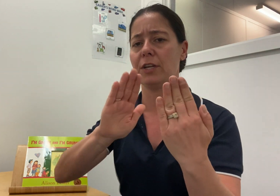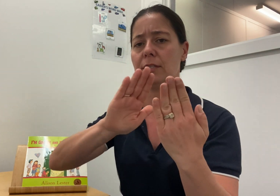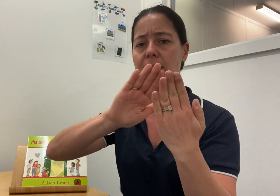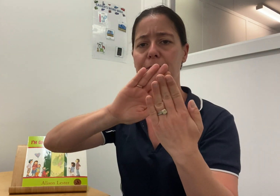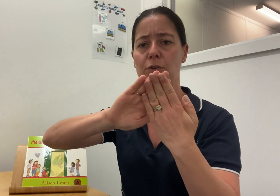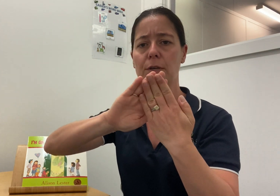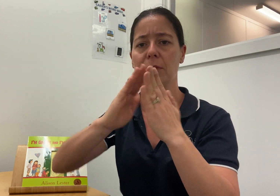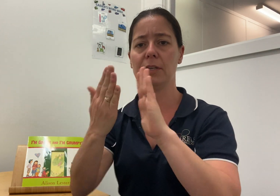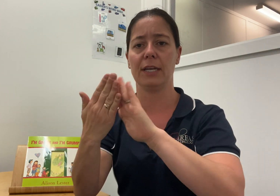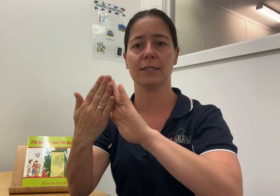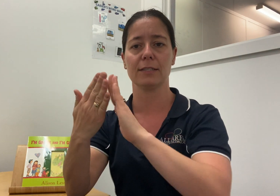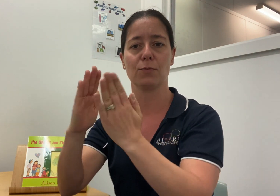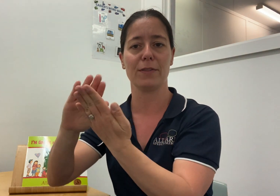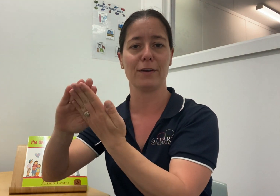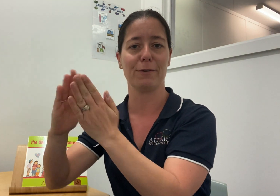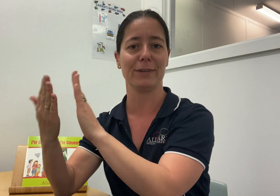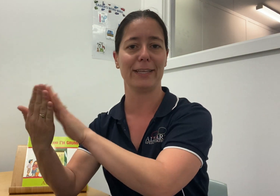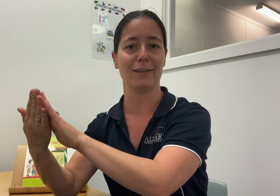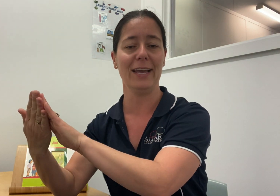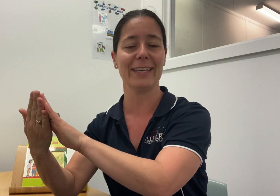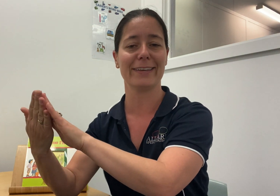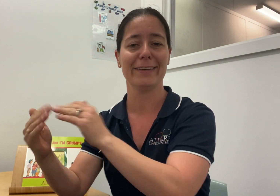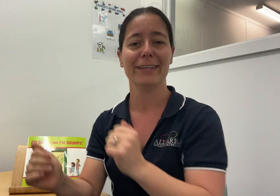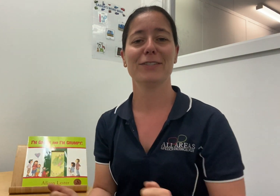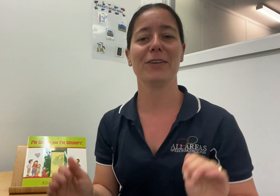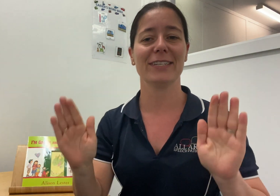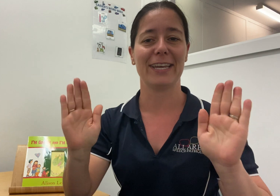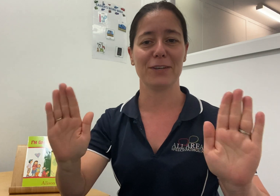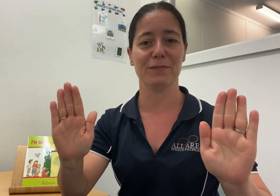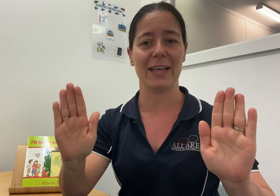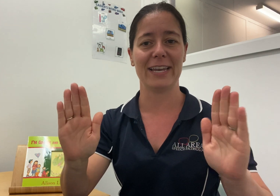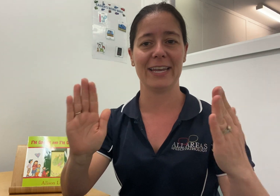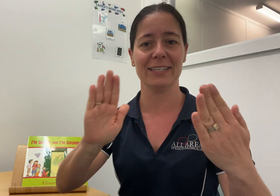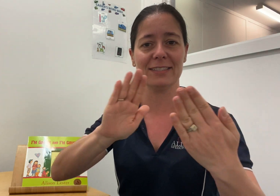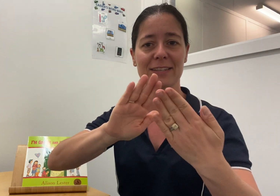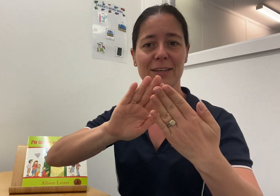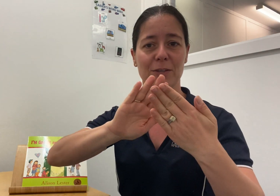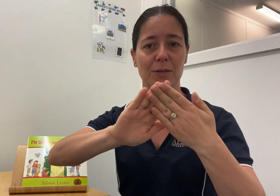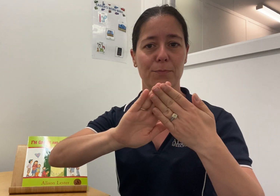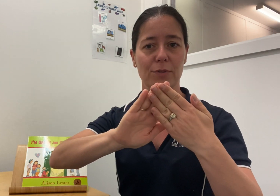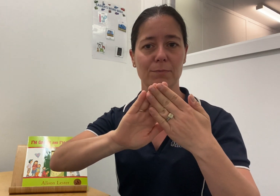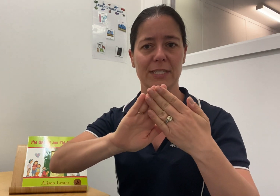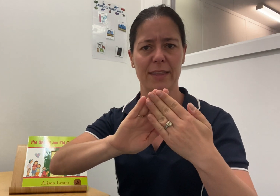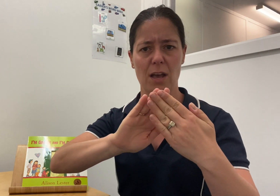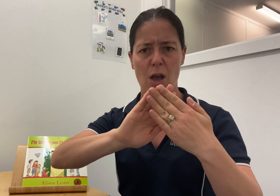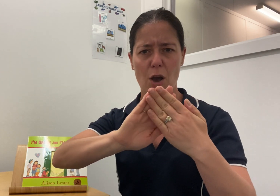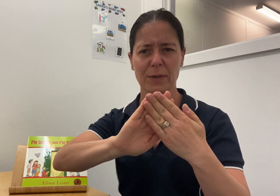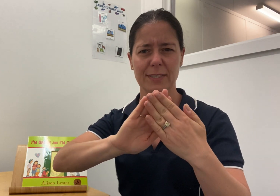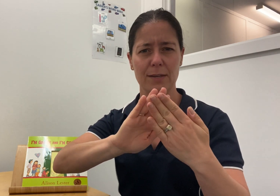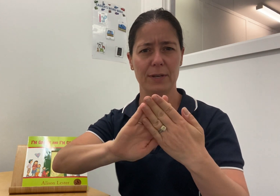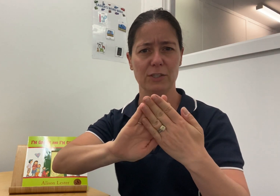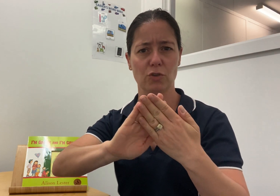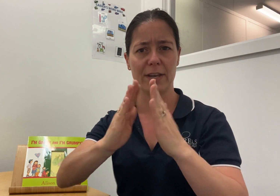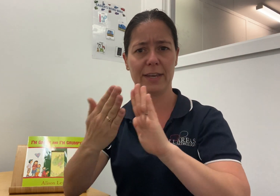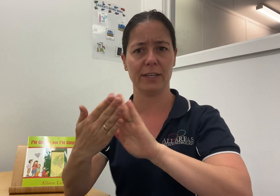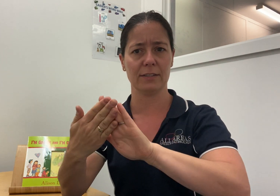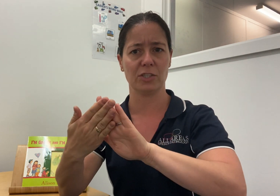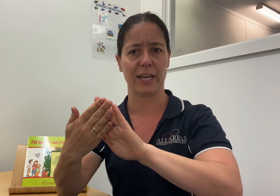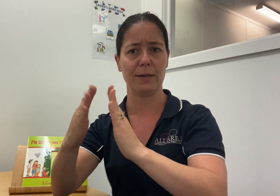you the sign for community because it's one that I really like. So you're going to take your flat hands, you're going to put them together almost in a bit of a triangular shape,